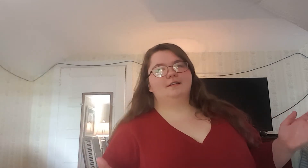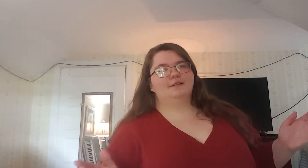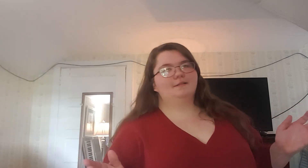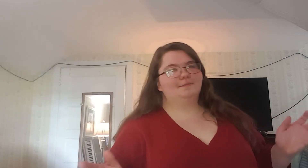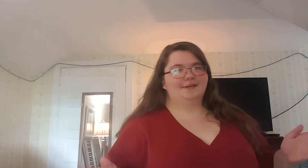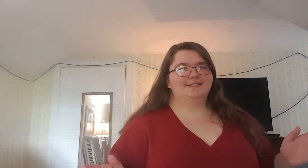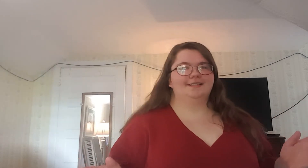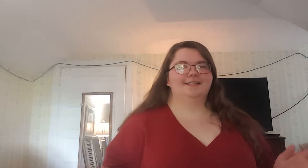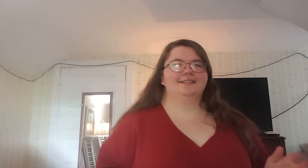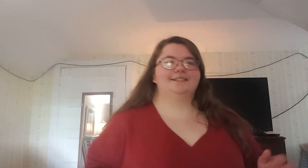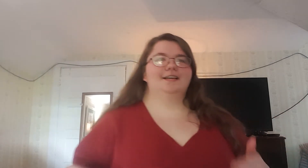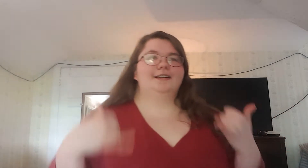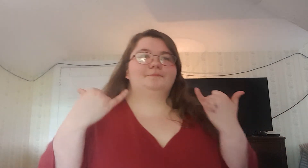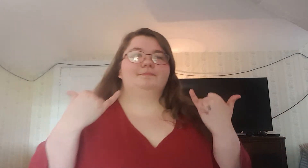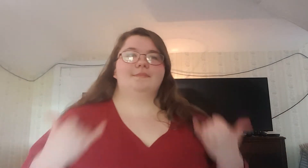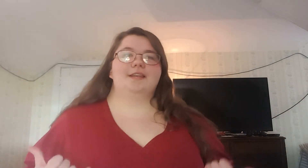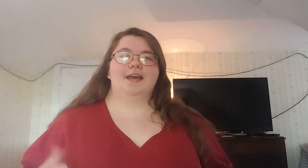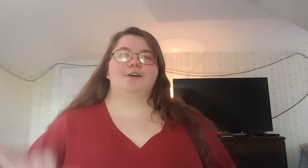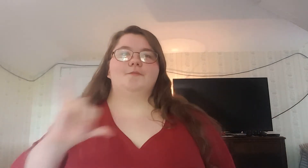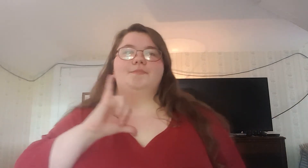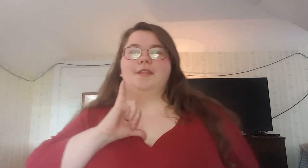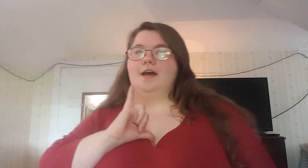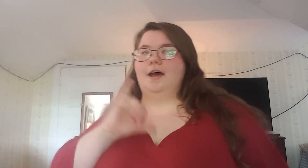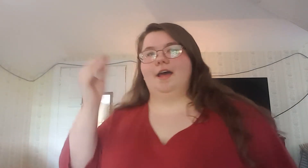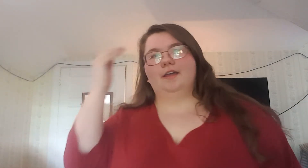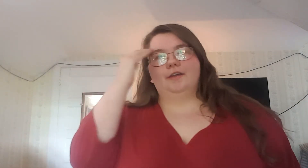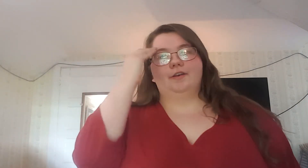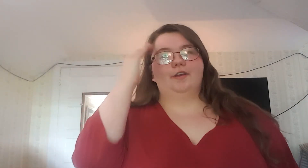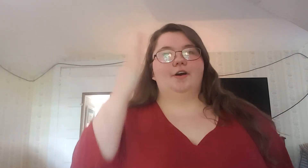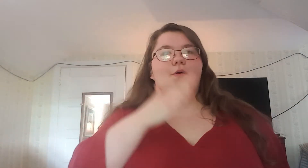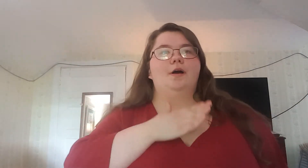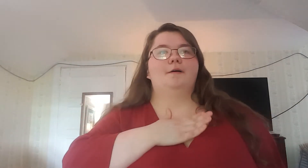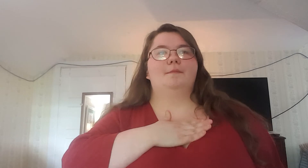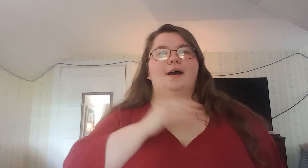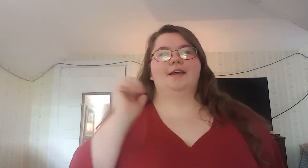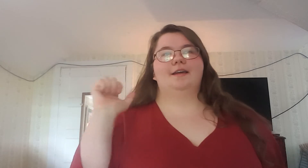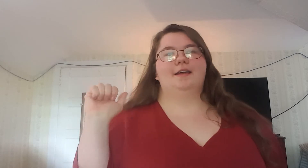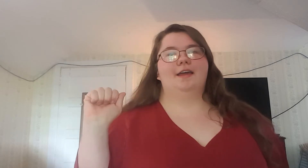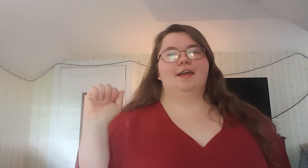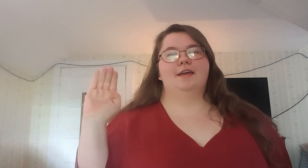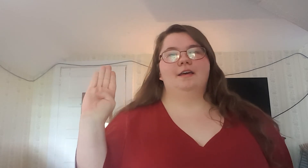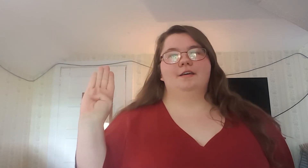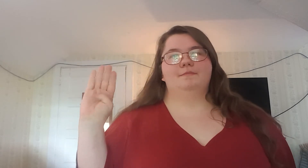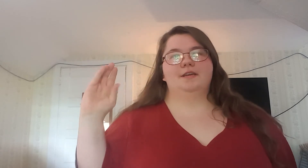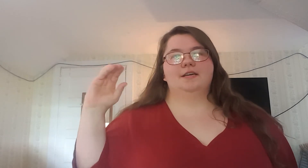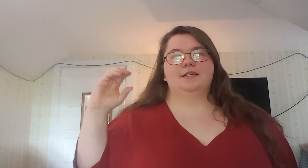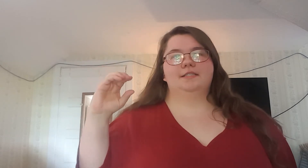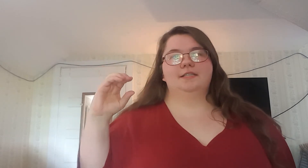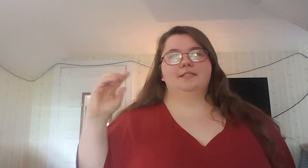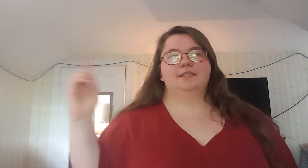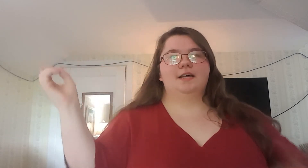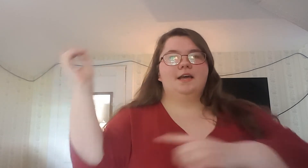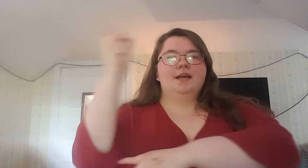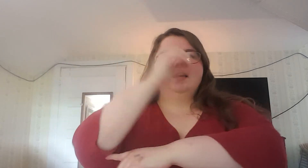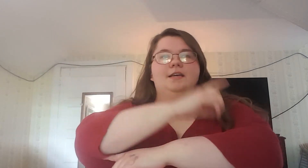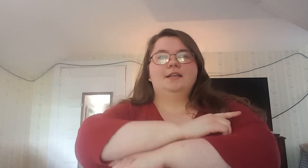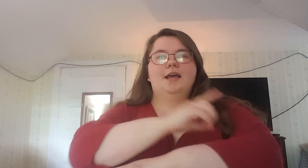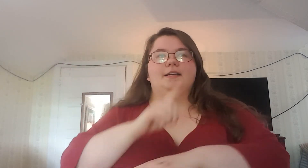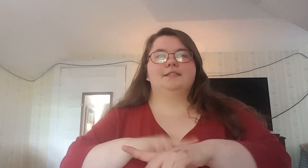basically it's, now I know my ABCs, next